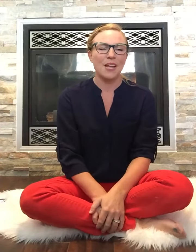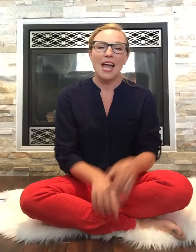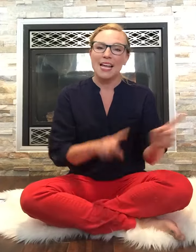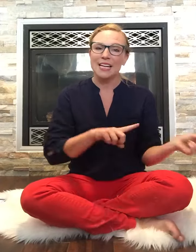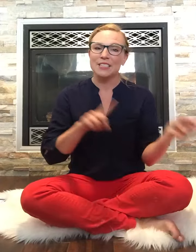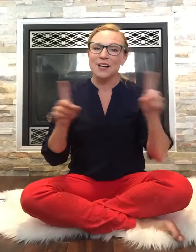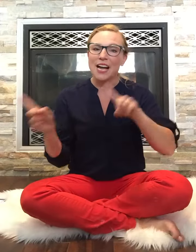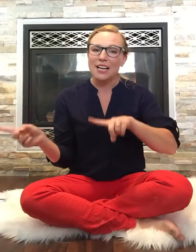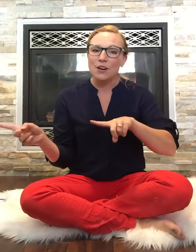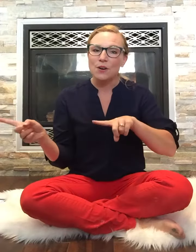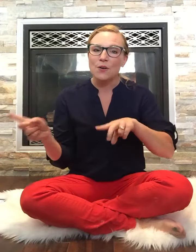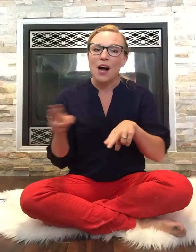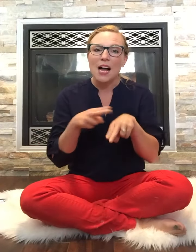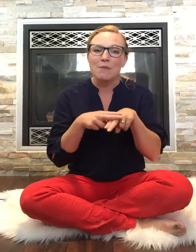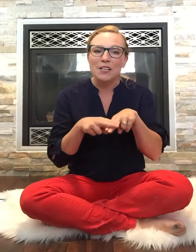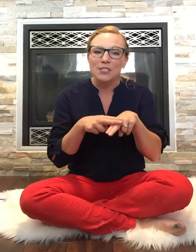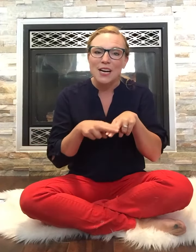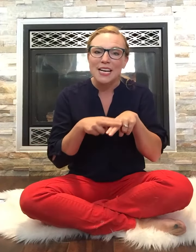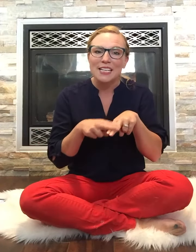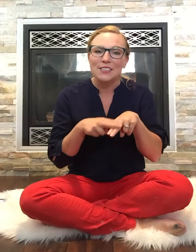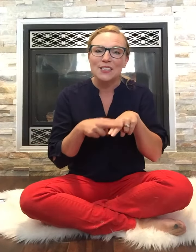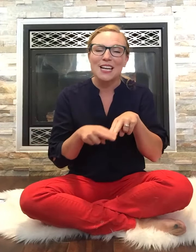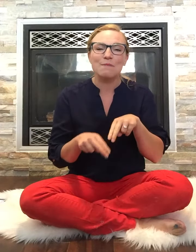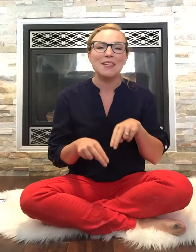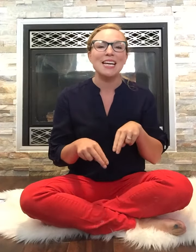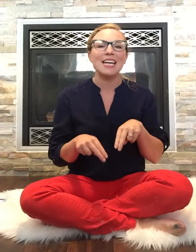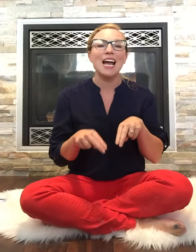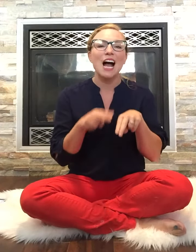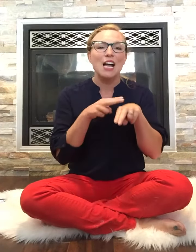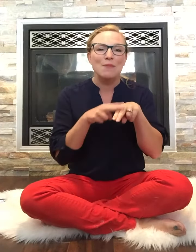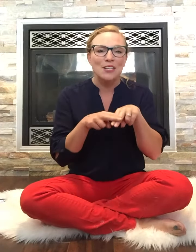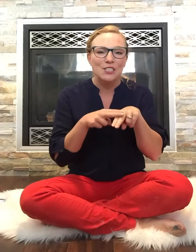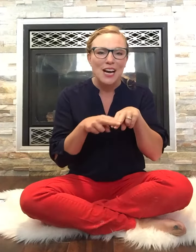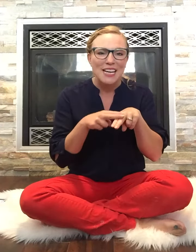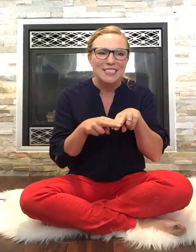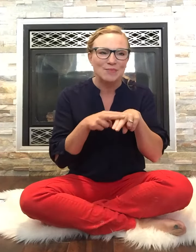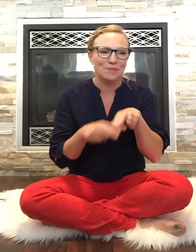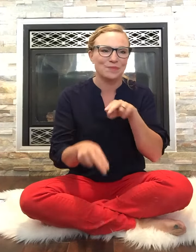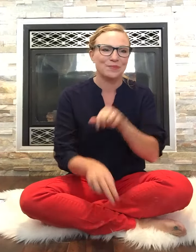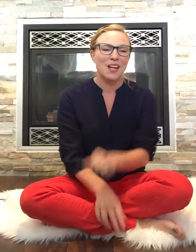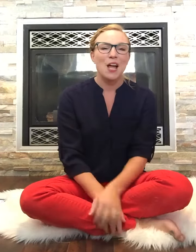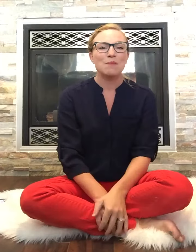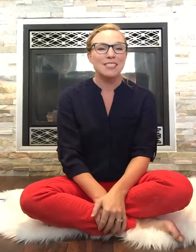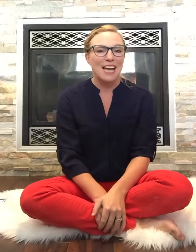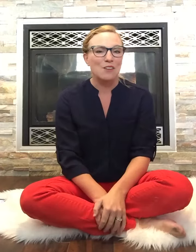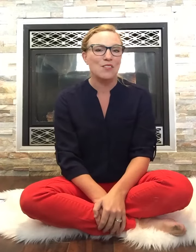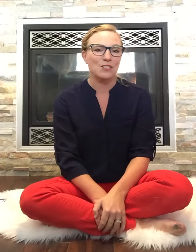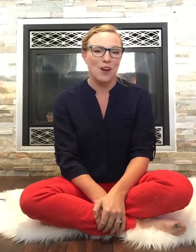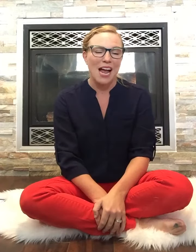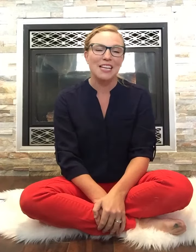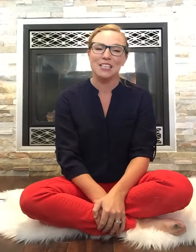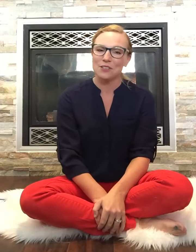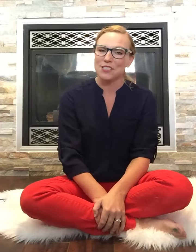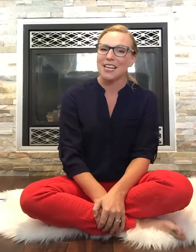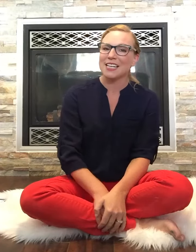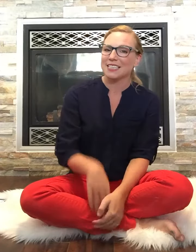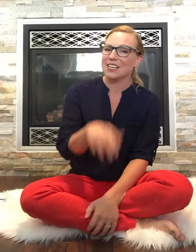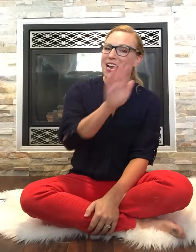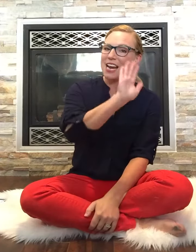here I go I'm on a train look at me I'm on a train here it comes down the track you're standing clear and